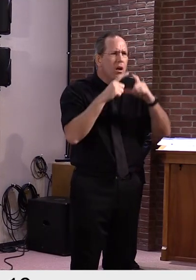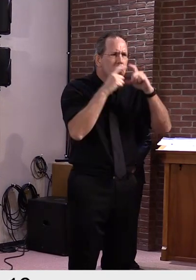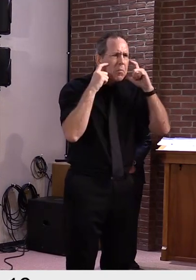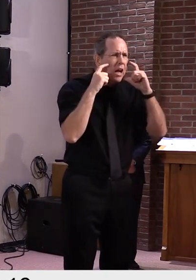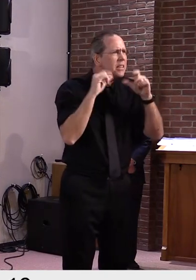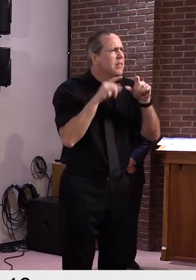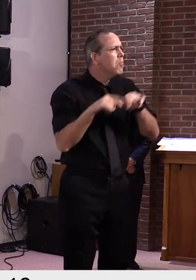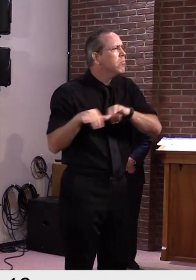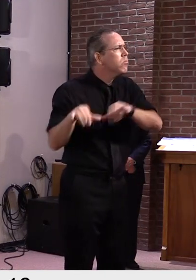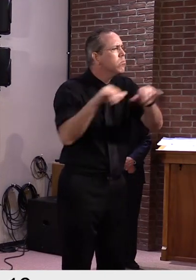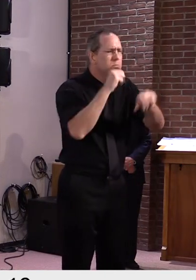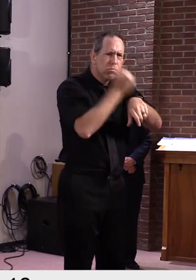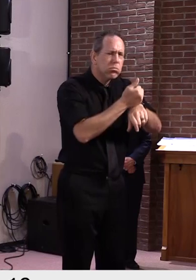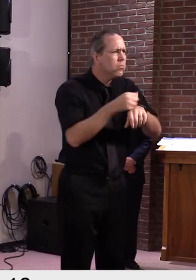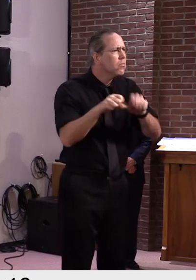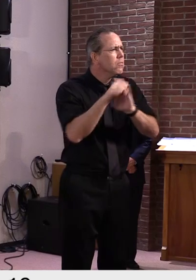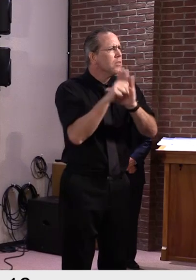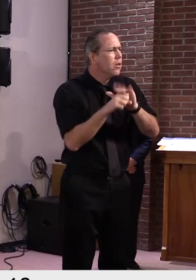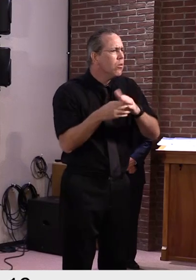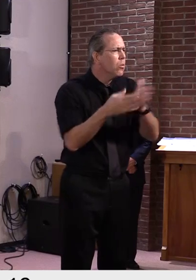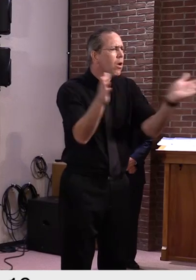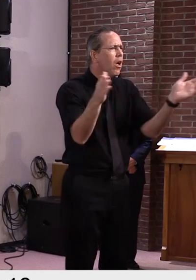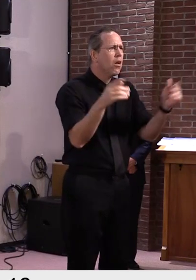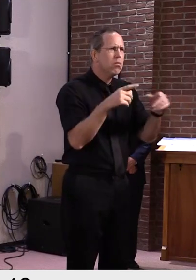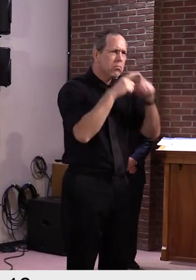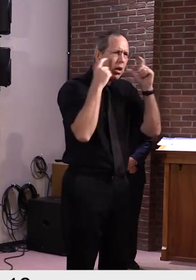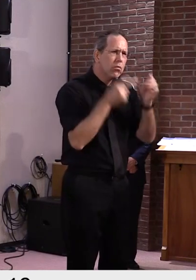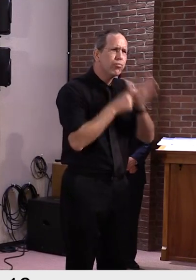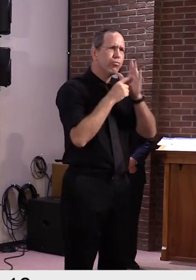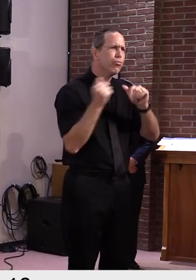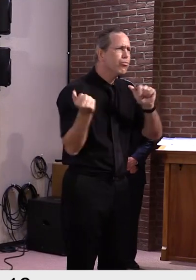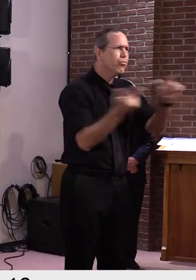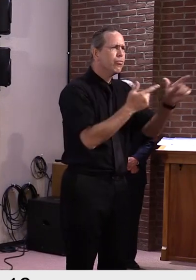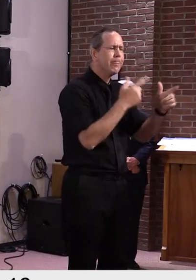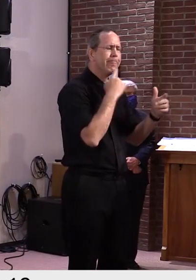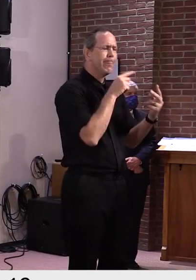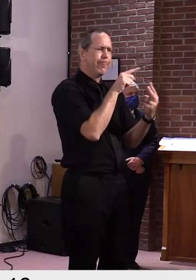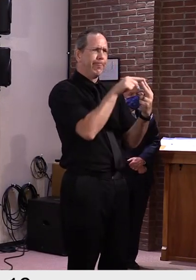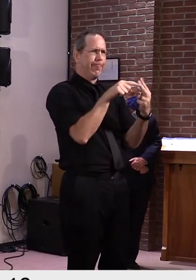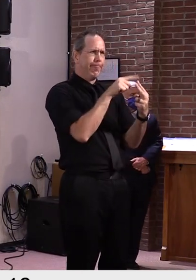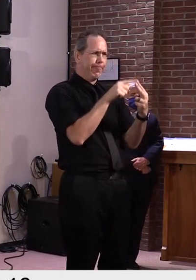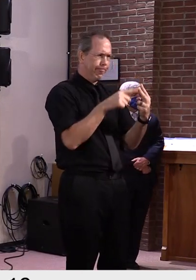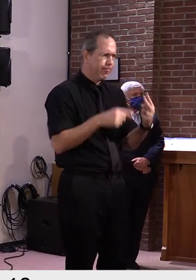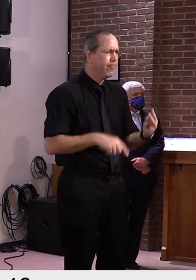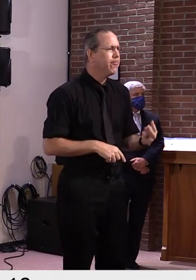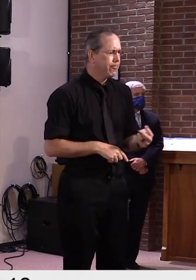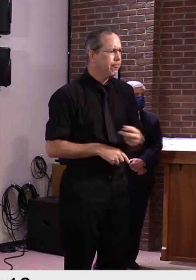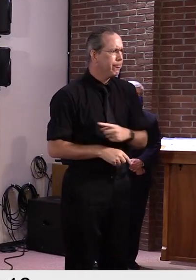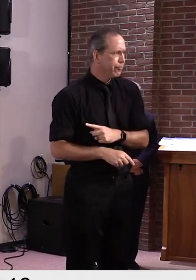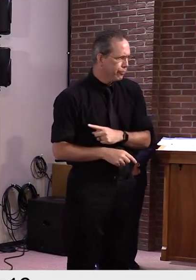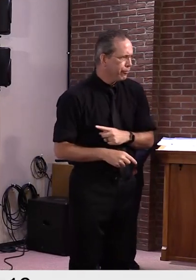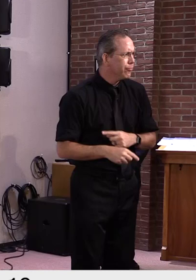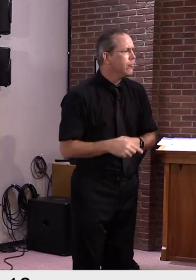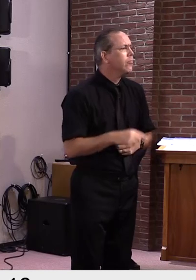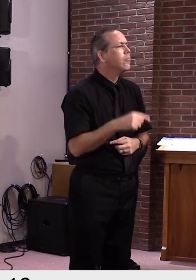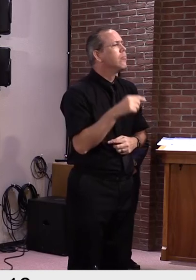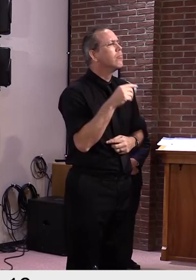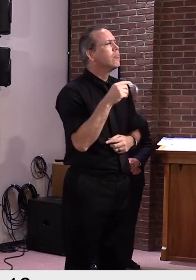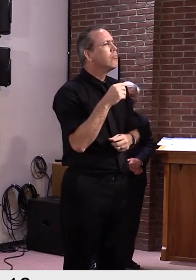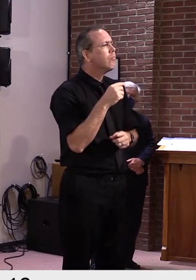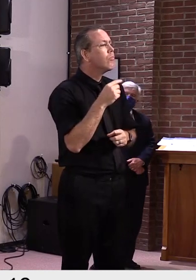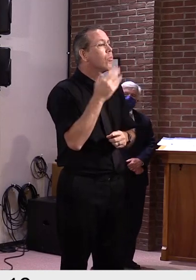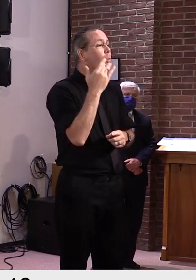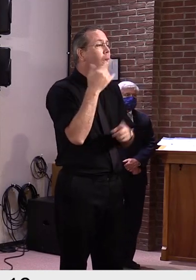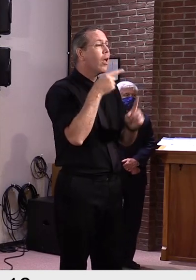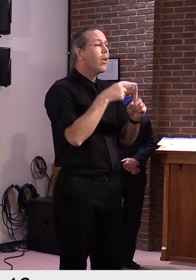like Burlington is the most susceptible to a high traffic count, a lot of people